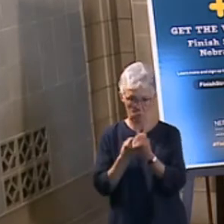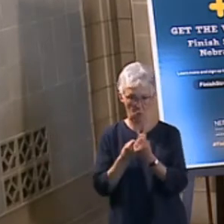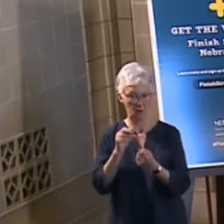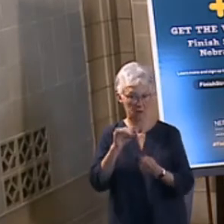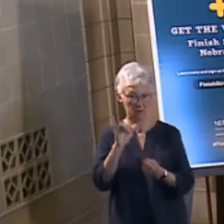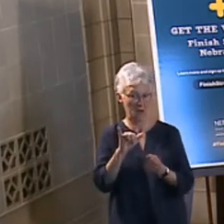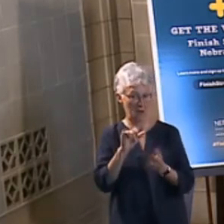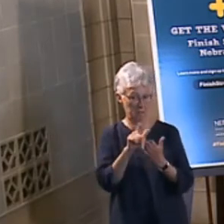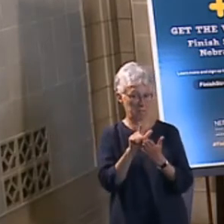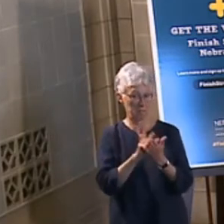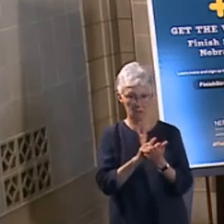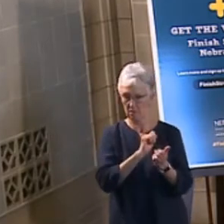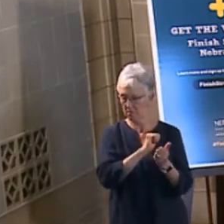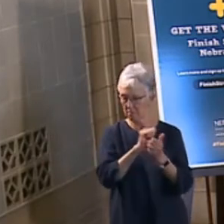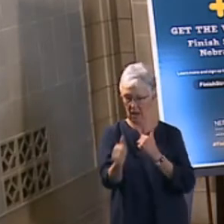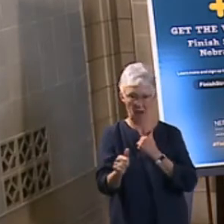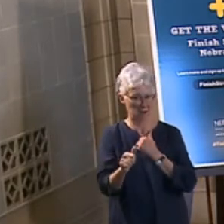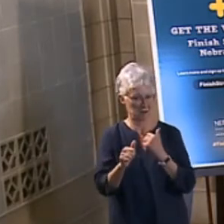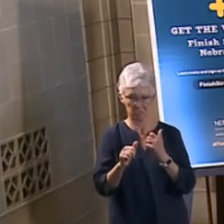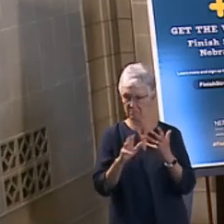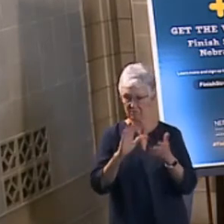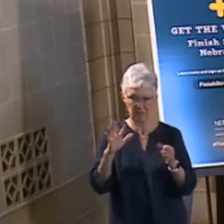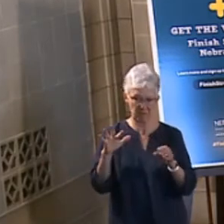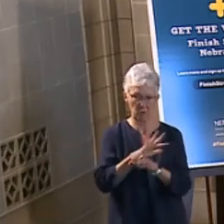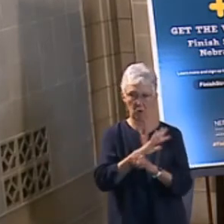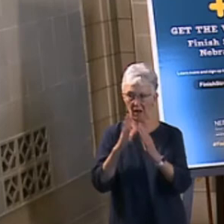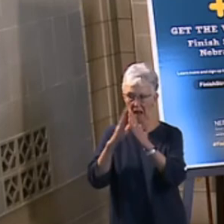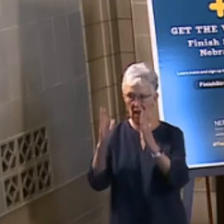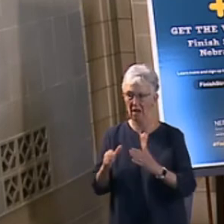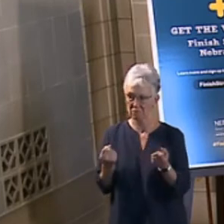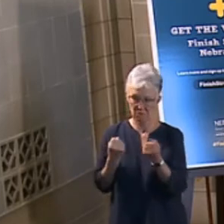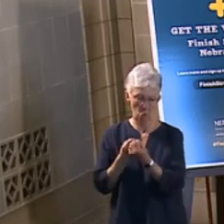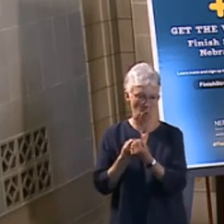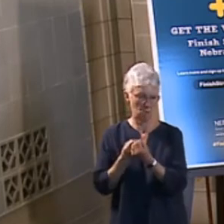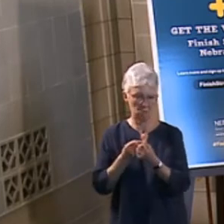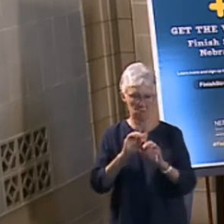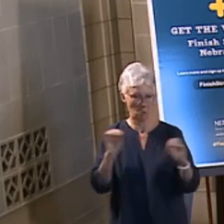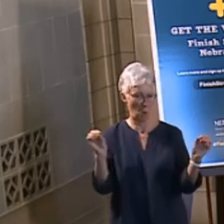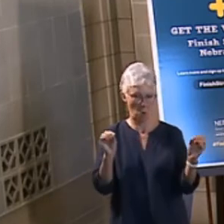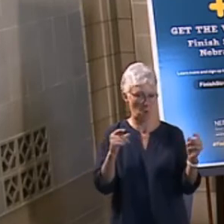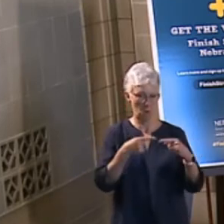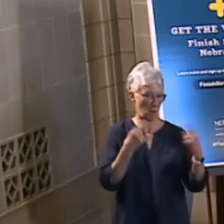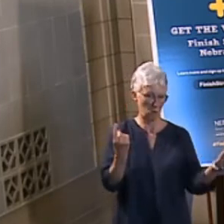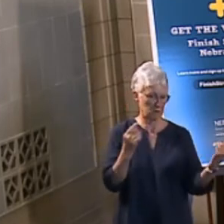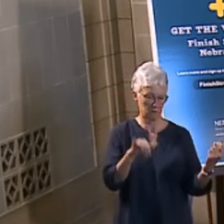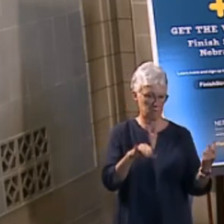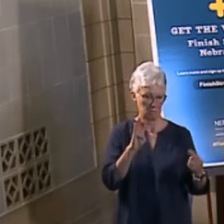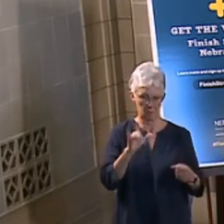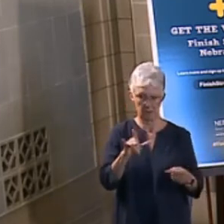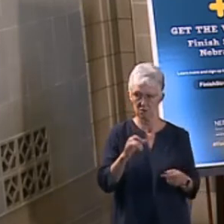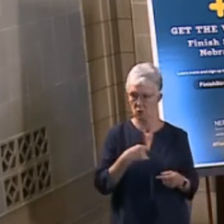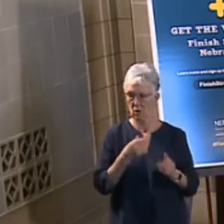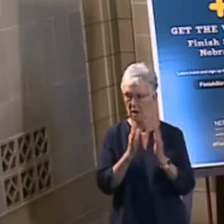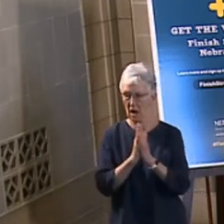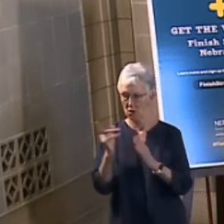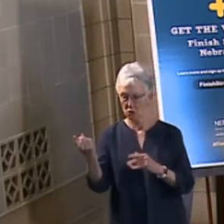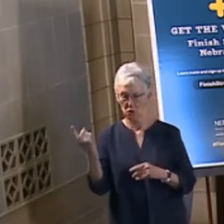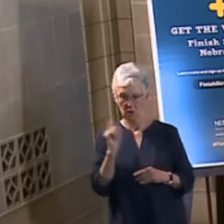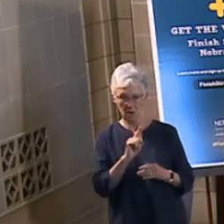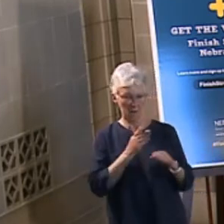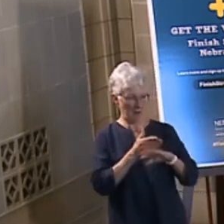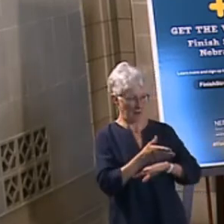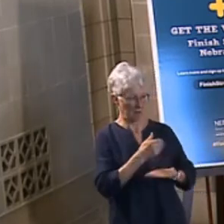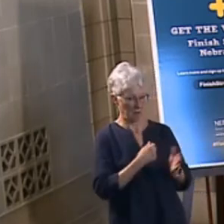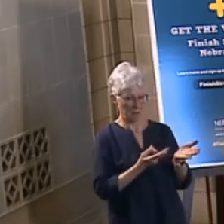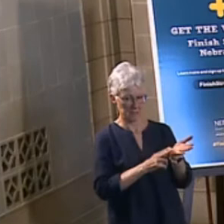unanimously, so congratulations, Senator Lindstrom, on that, and so let me sign this, and then I will ask you to come up and say a few words, and then we'll